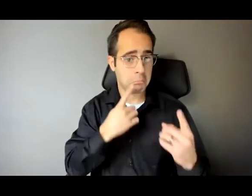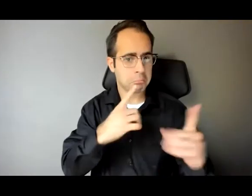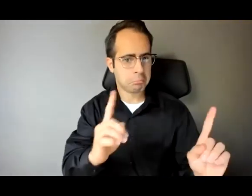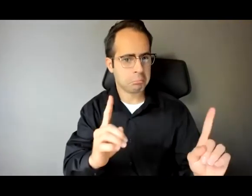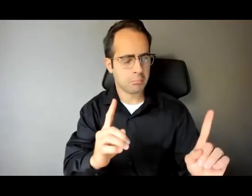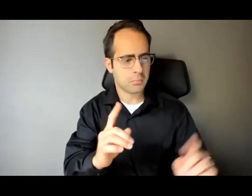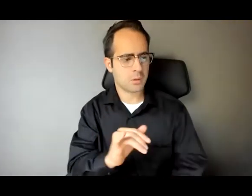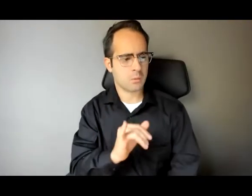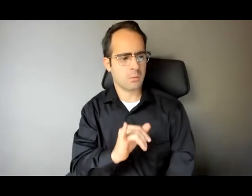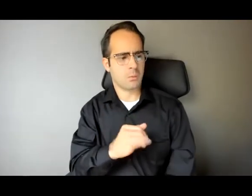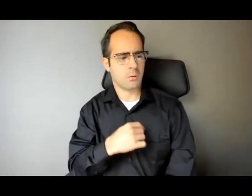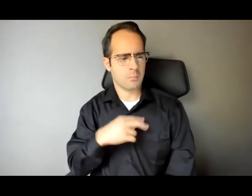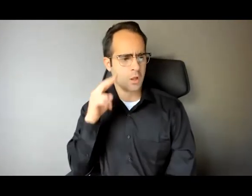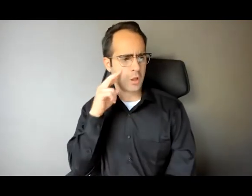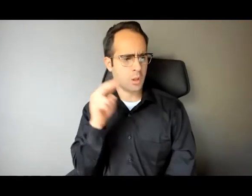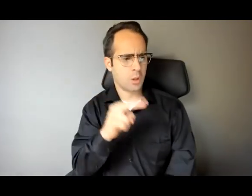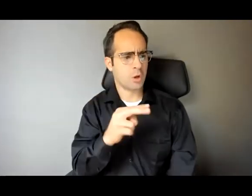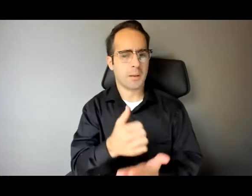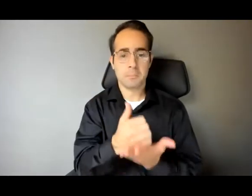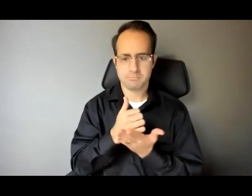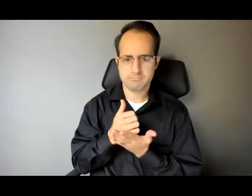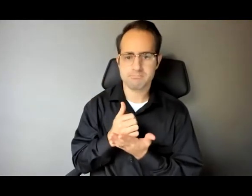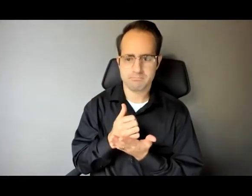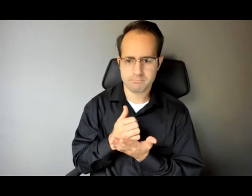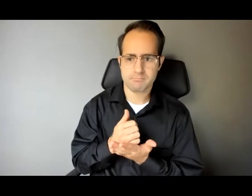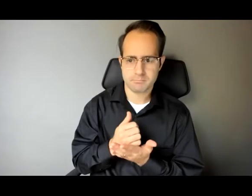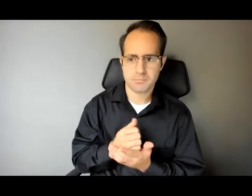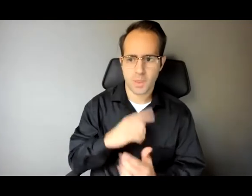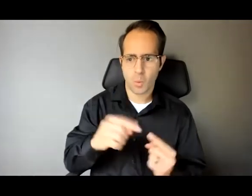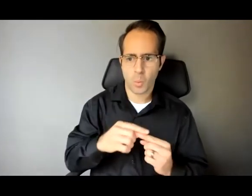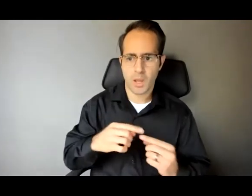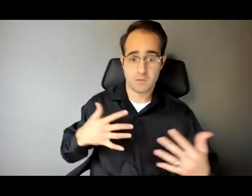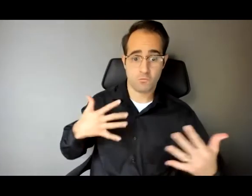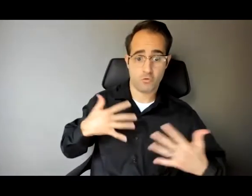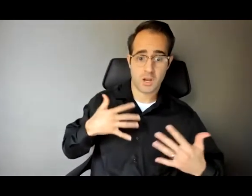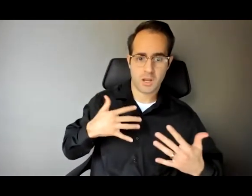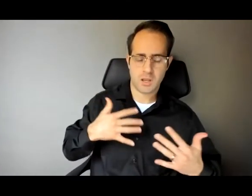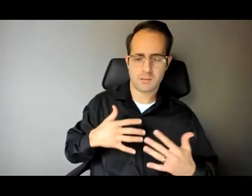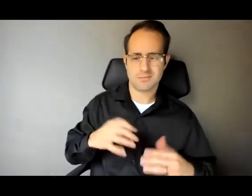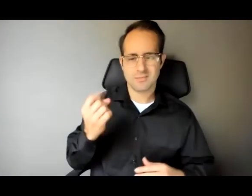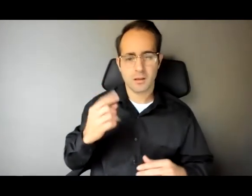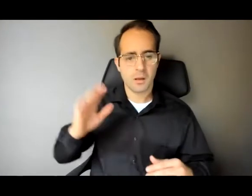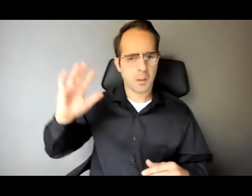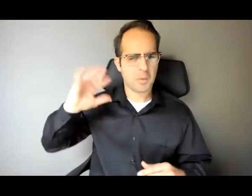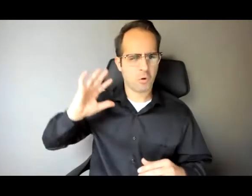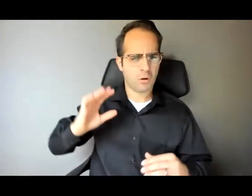moments where I'm fearful so I don't want to diminish the fact that in those moments where I'm seeking